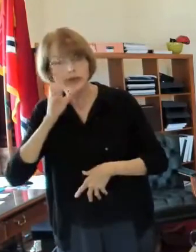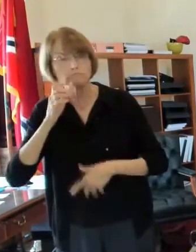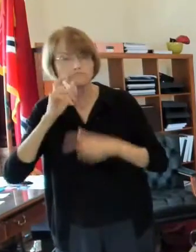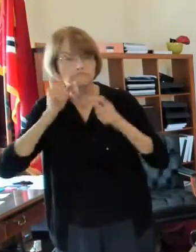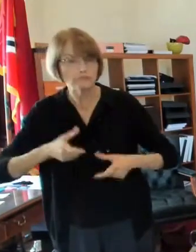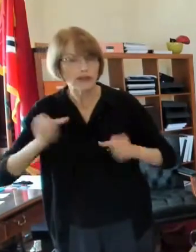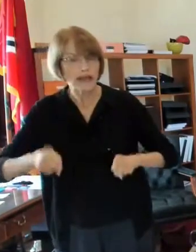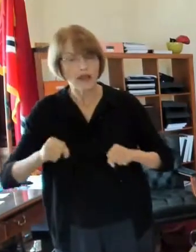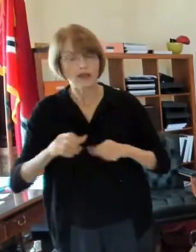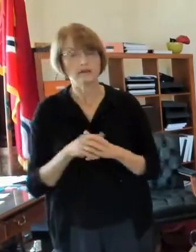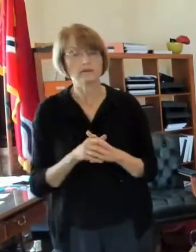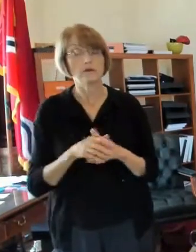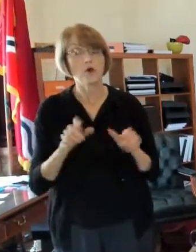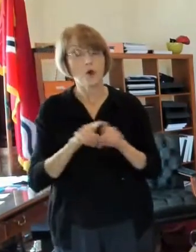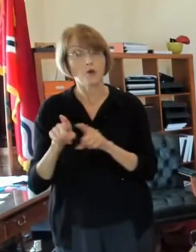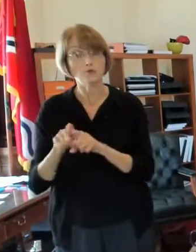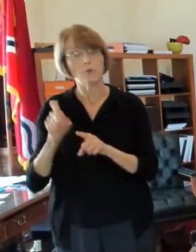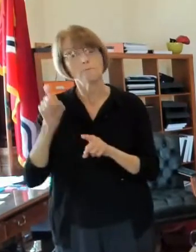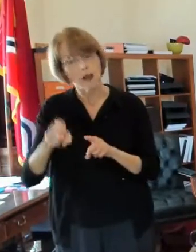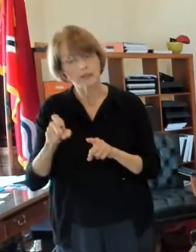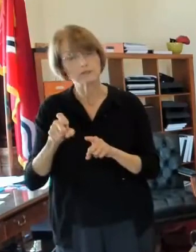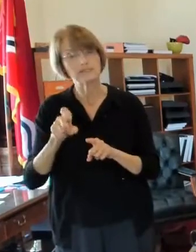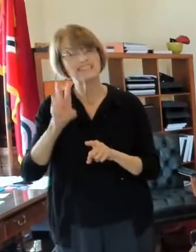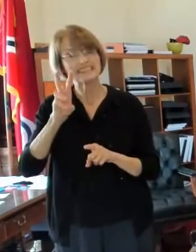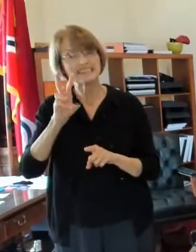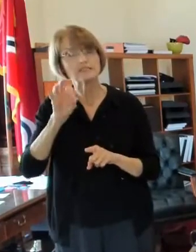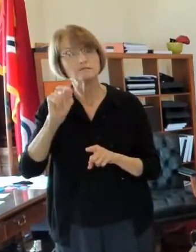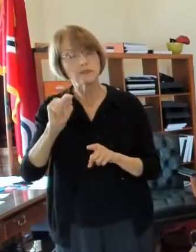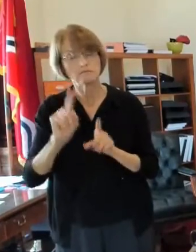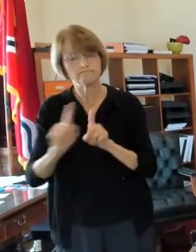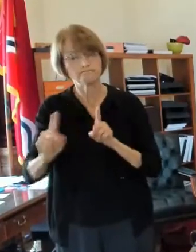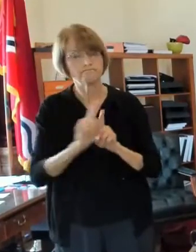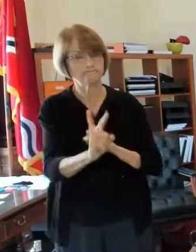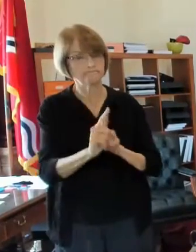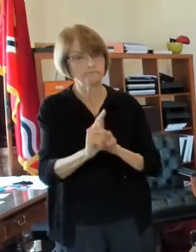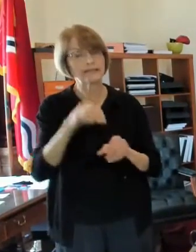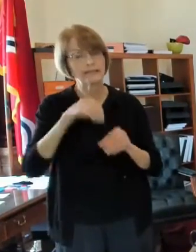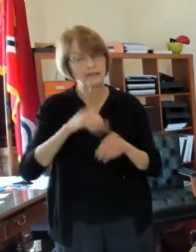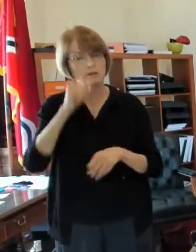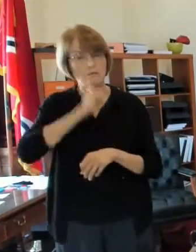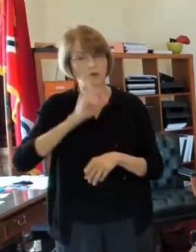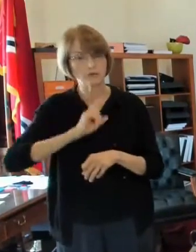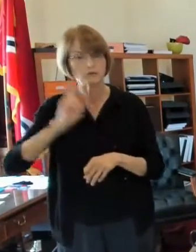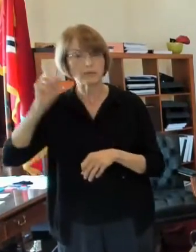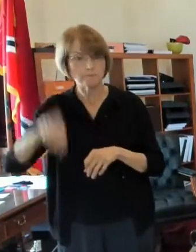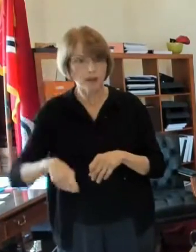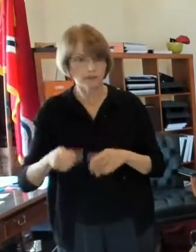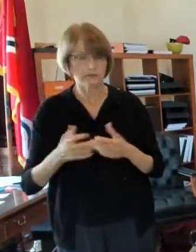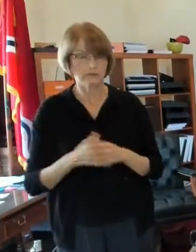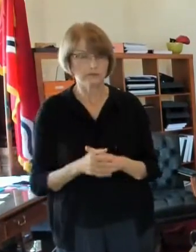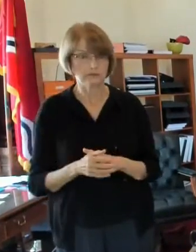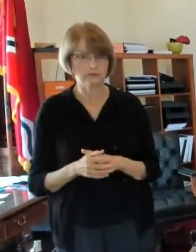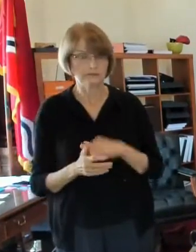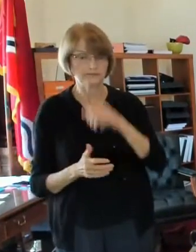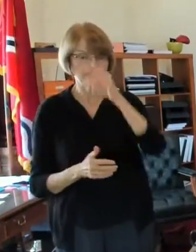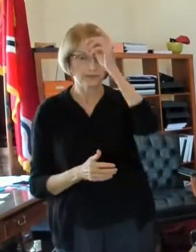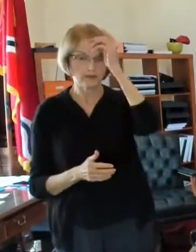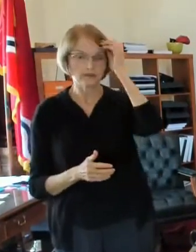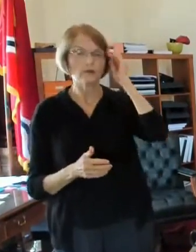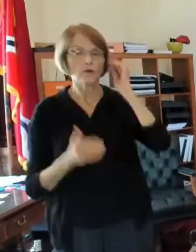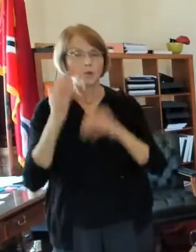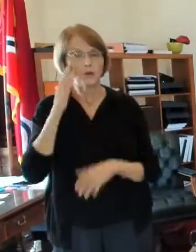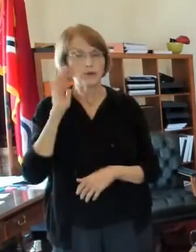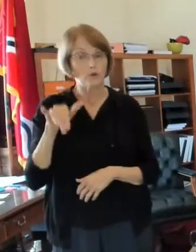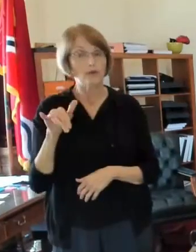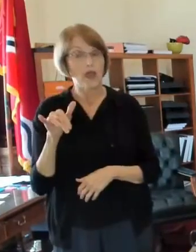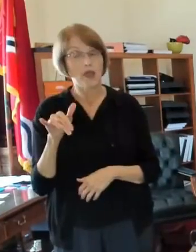maintain a six feet six foot social distance so um we know that the highest